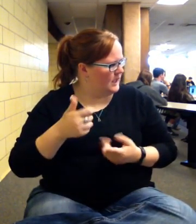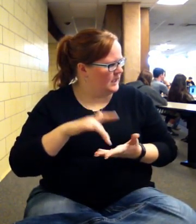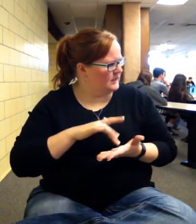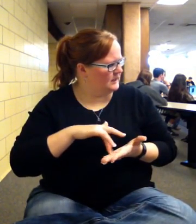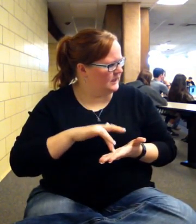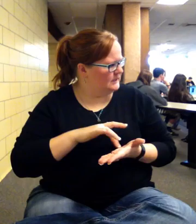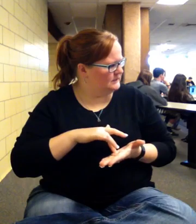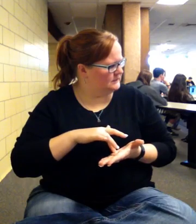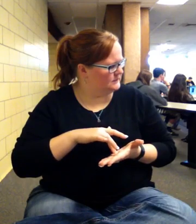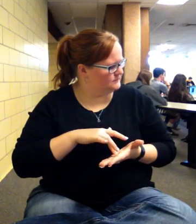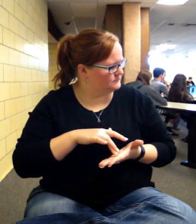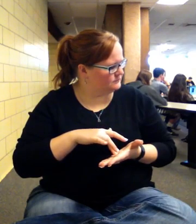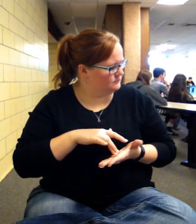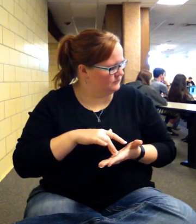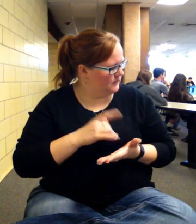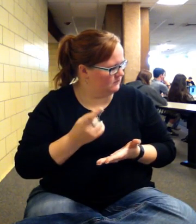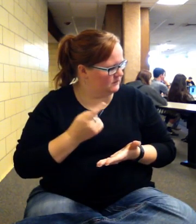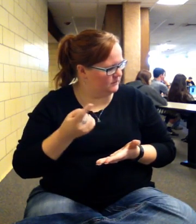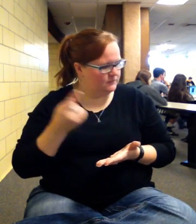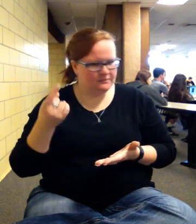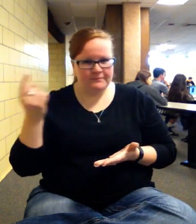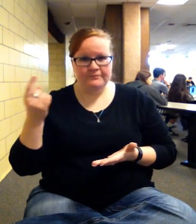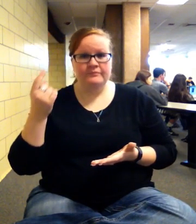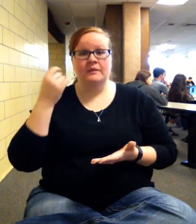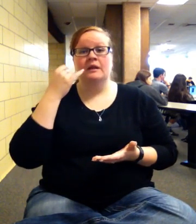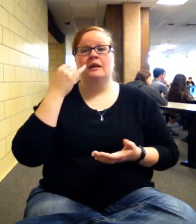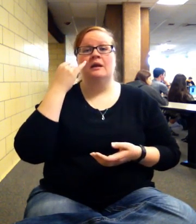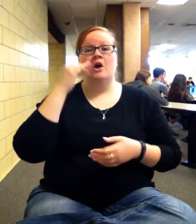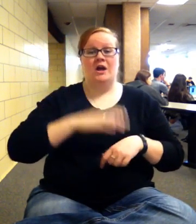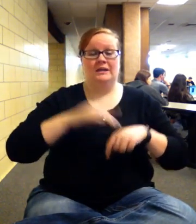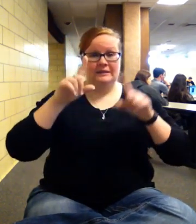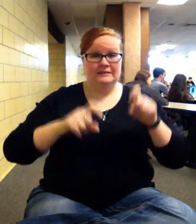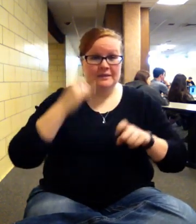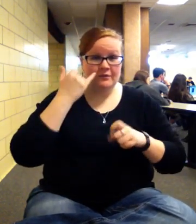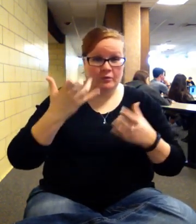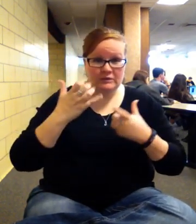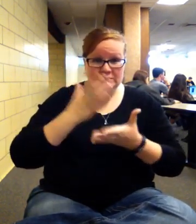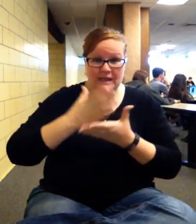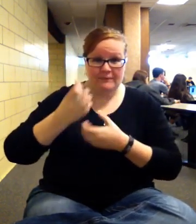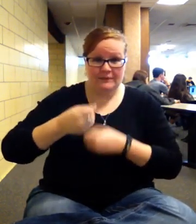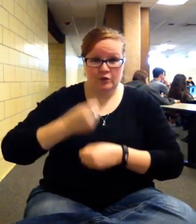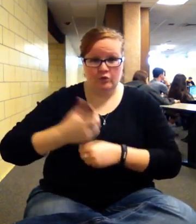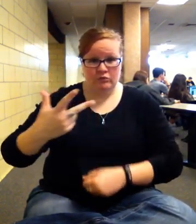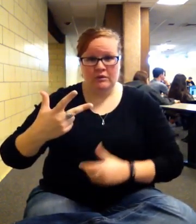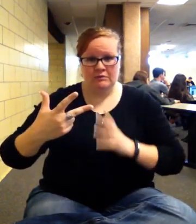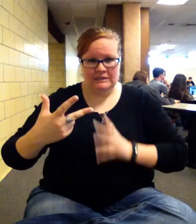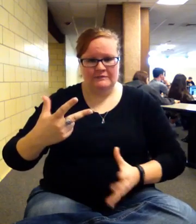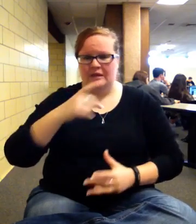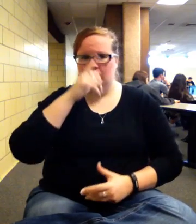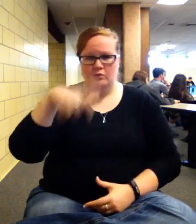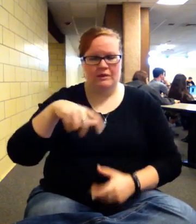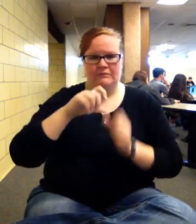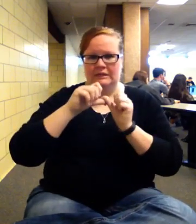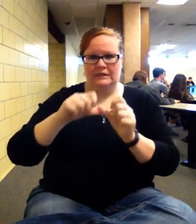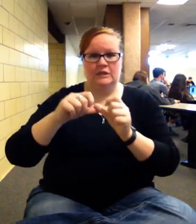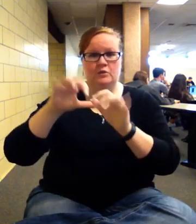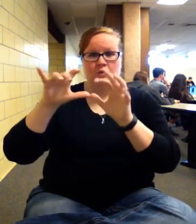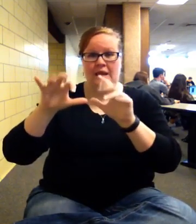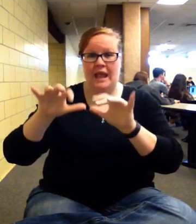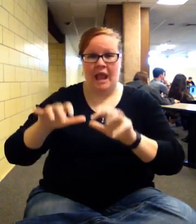On the exam, if you wanted to stop at year three, that's fine. You don't have to continue to calculate on down. I know this is going to be a longer exam,